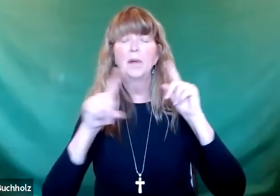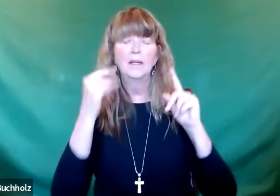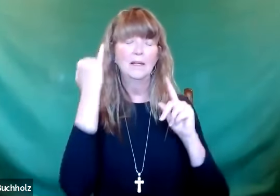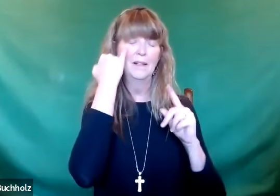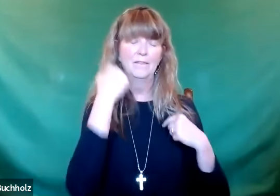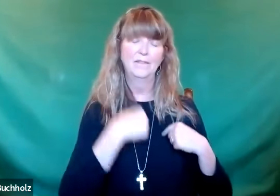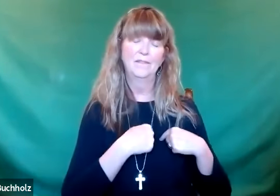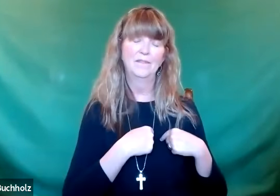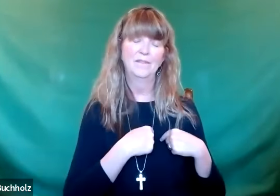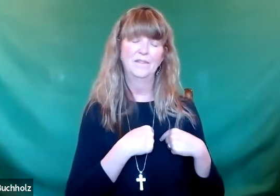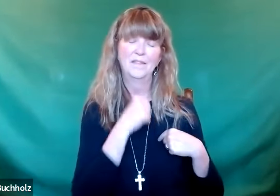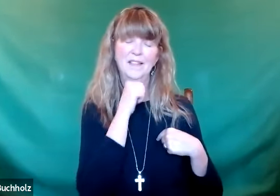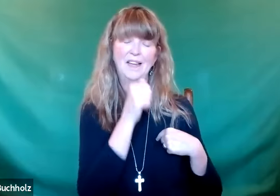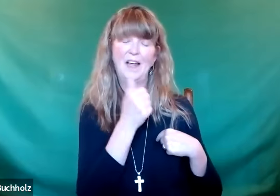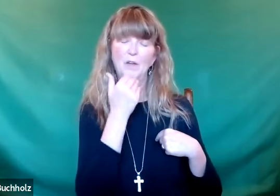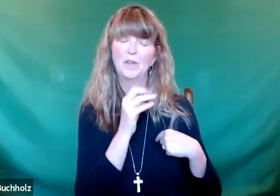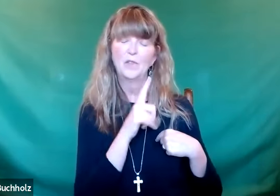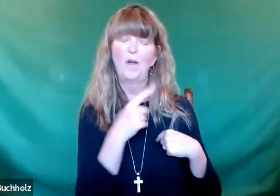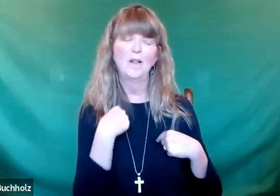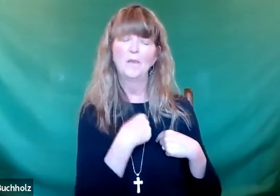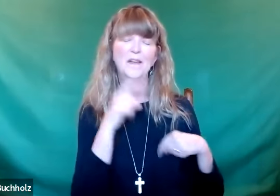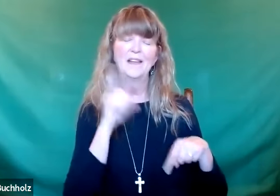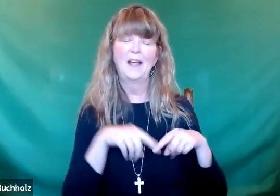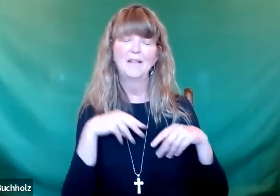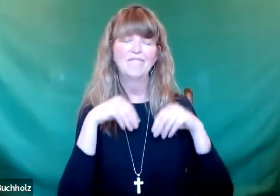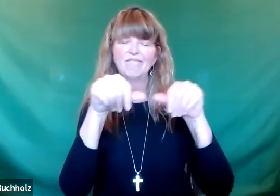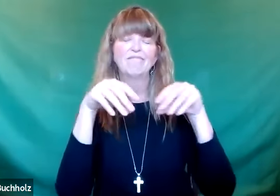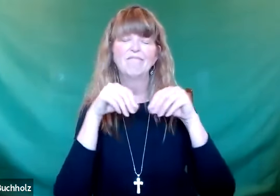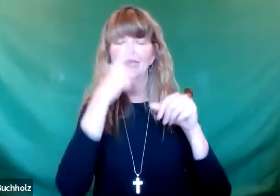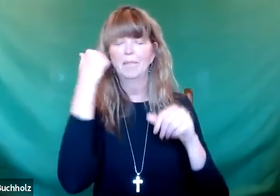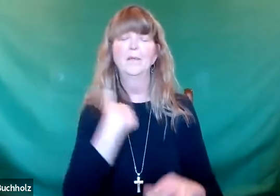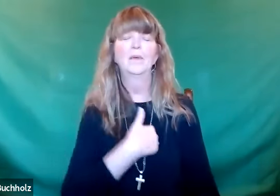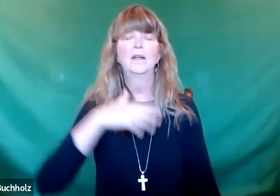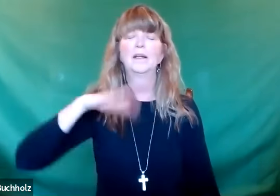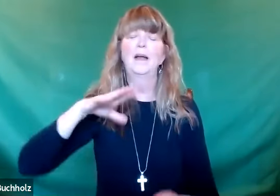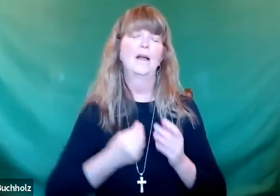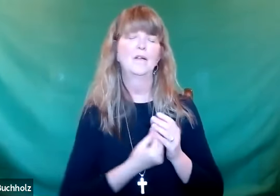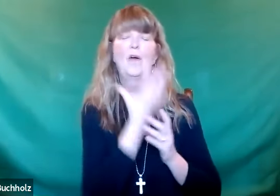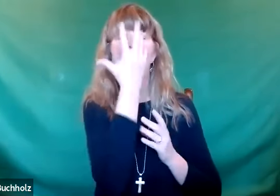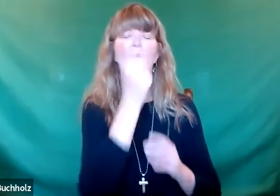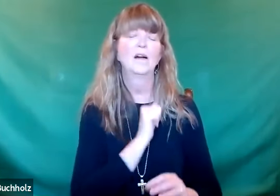That we can plant those seeds far and wide. Lord, help us to recognize